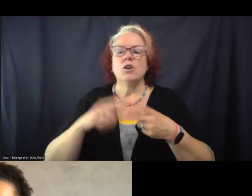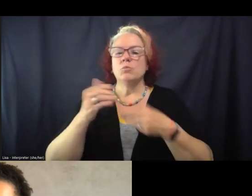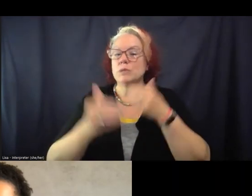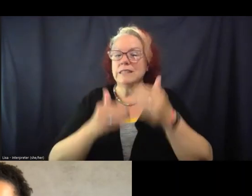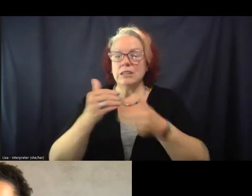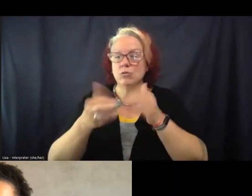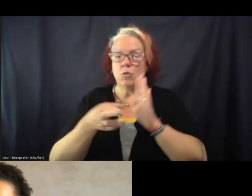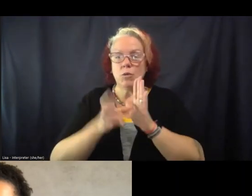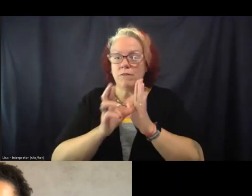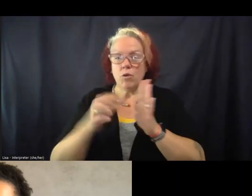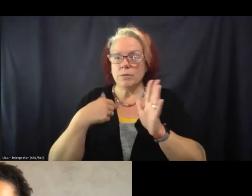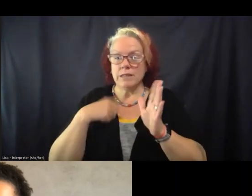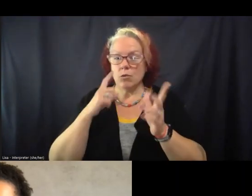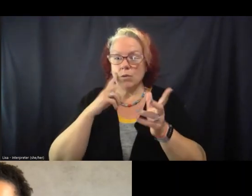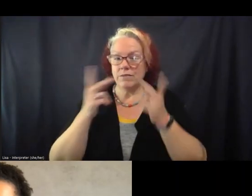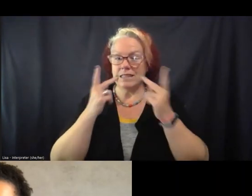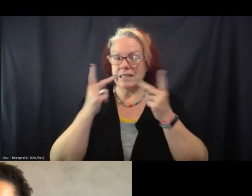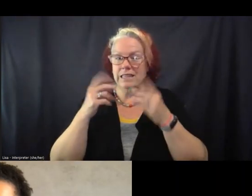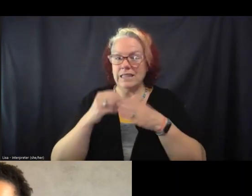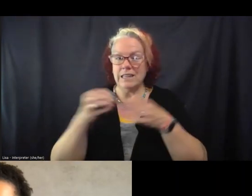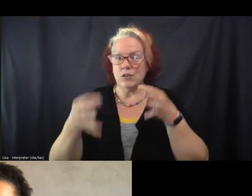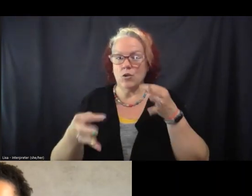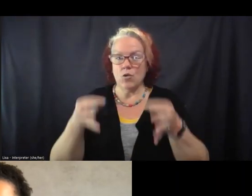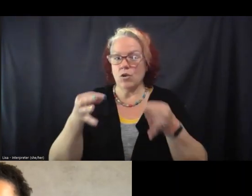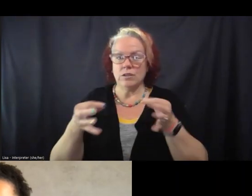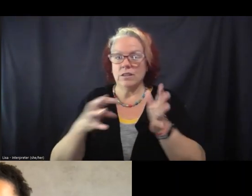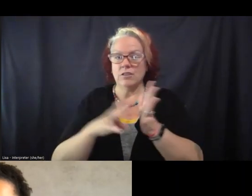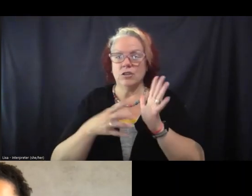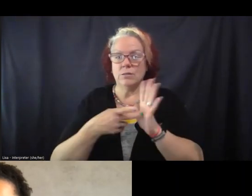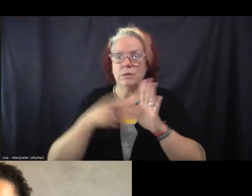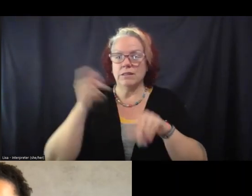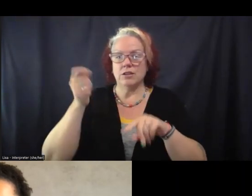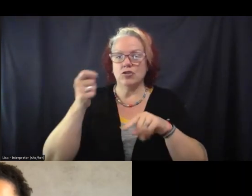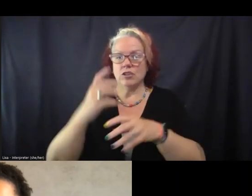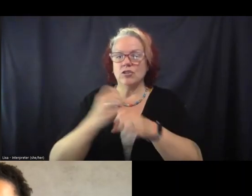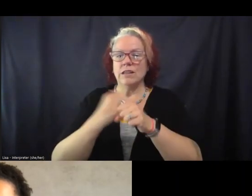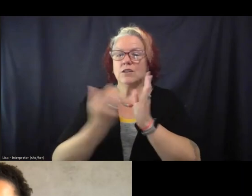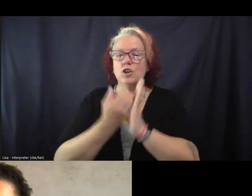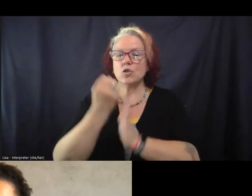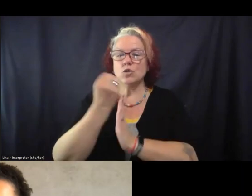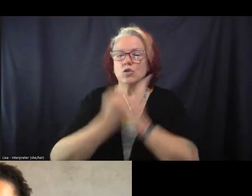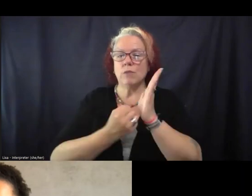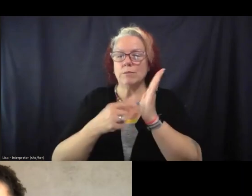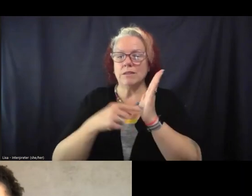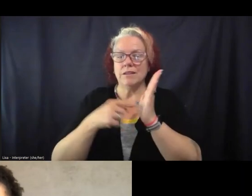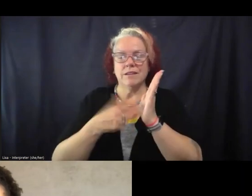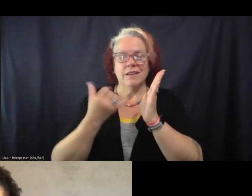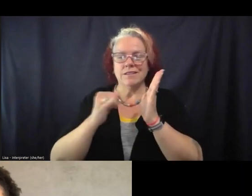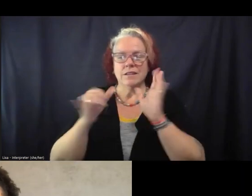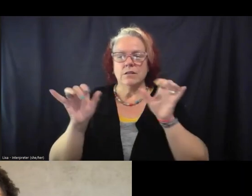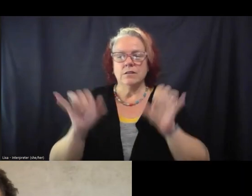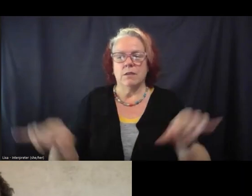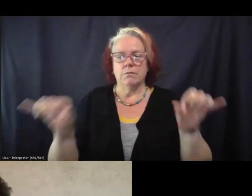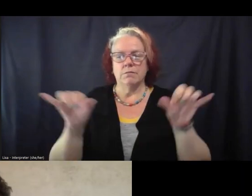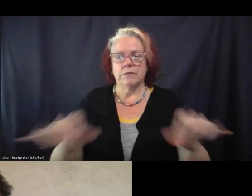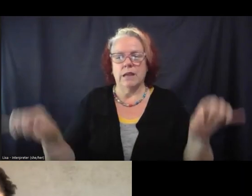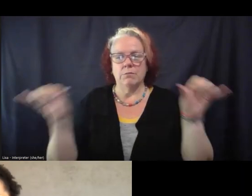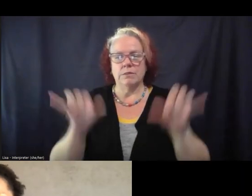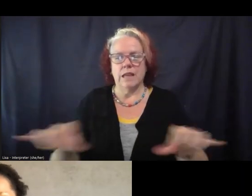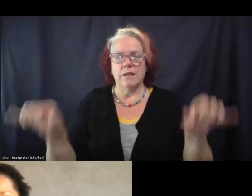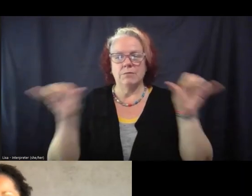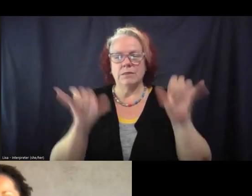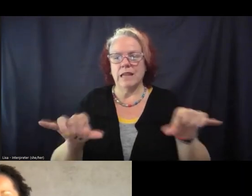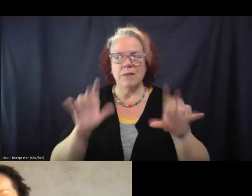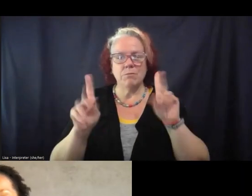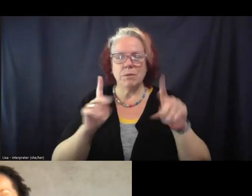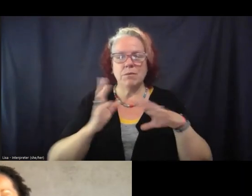we've seen in the courts here. All it means is that a judge gets a new script and they, they do exactly the same thing. They put the same people in